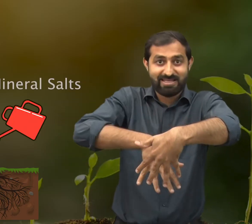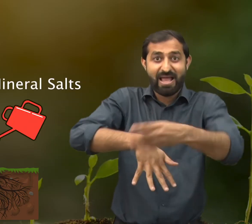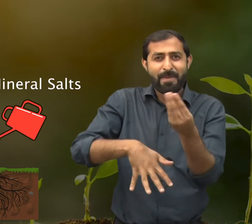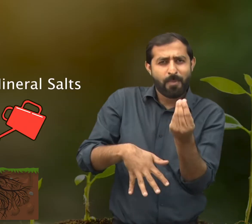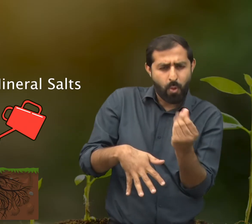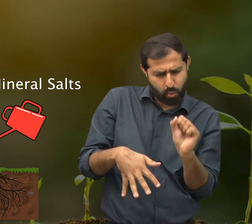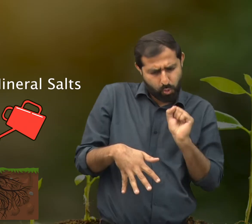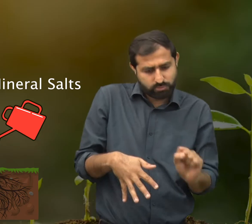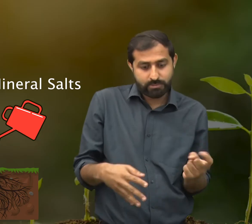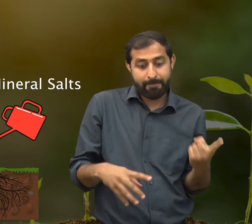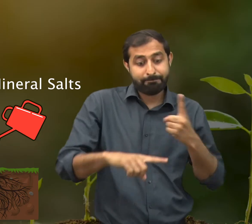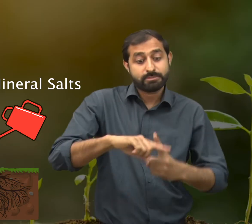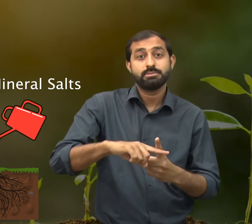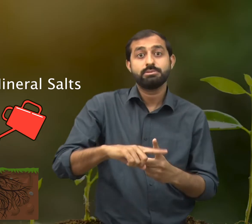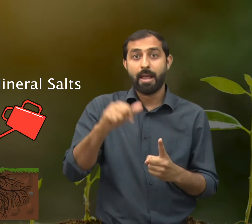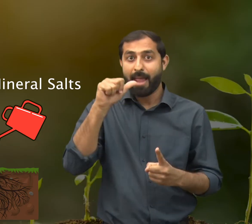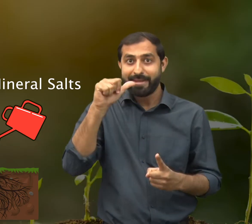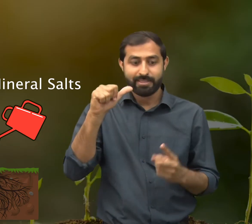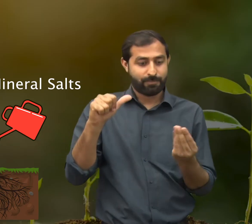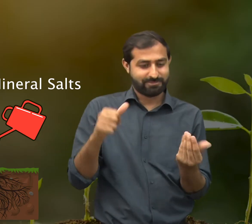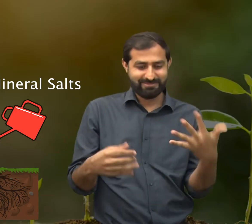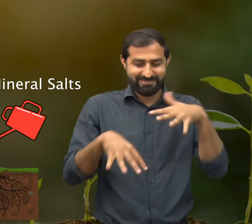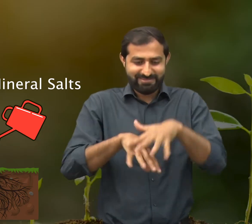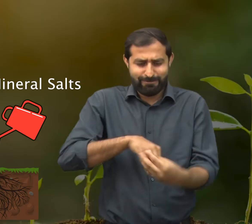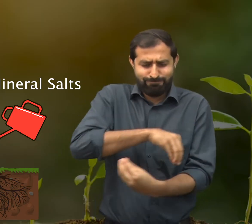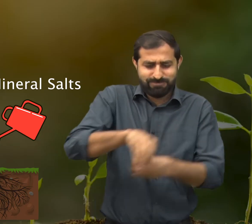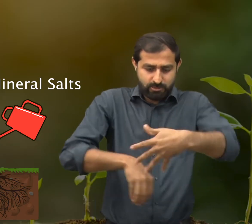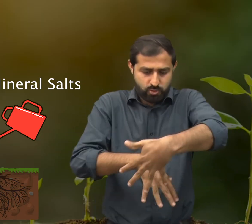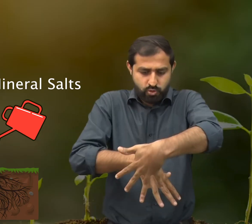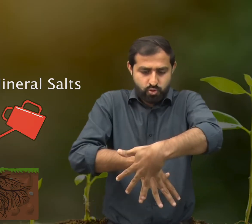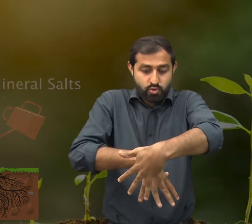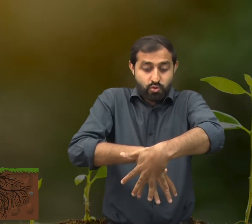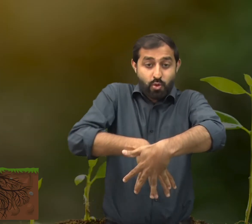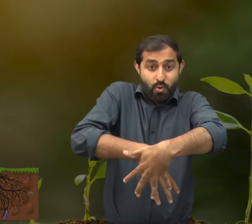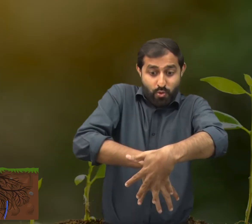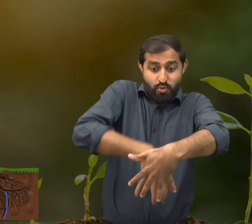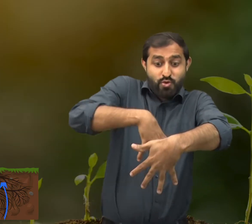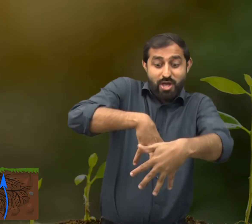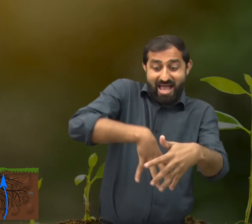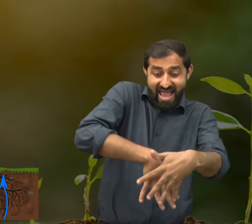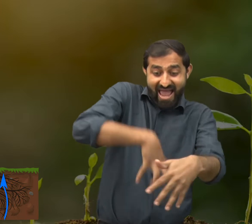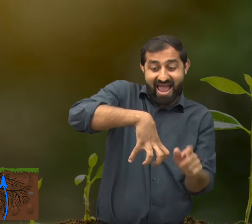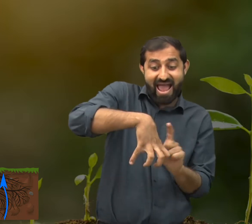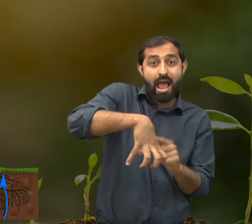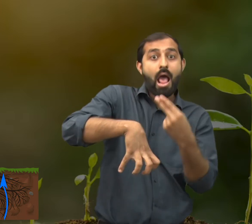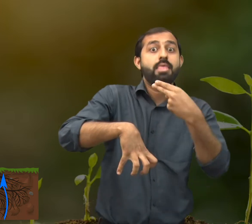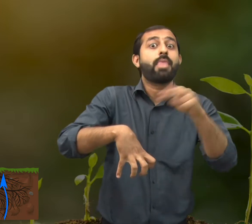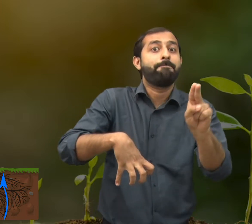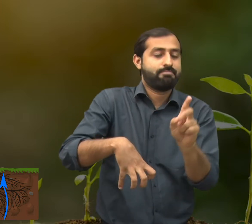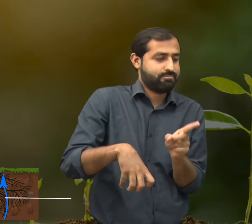and mineral salts from the soil through their roots. This